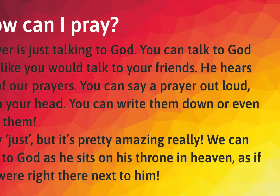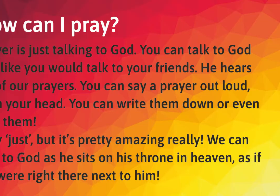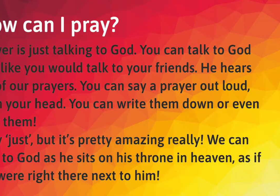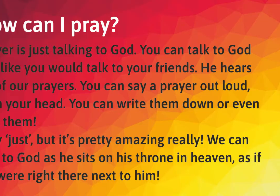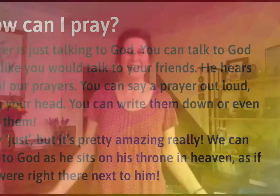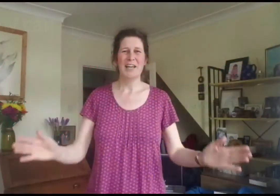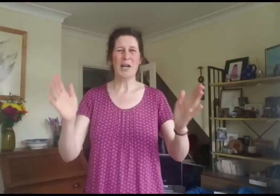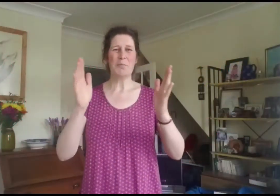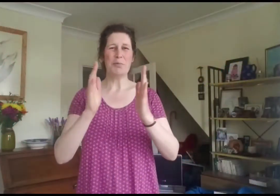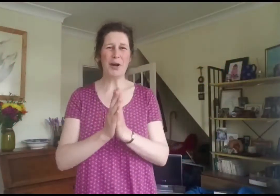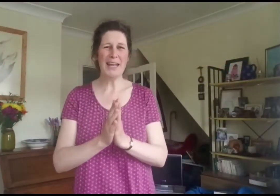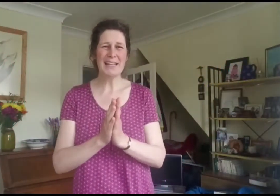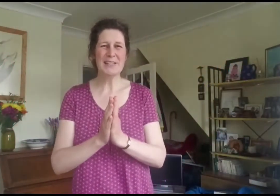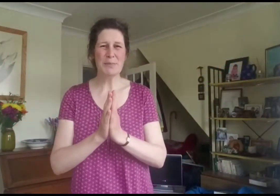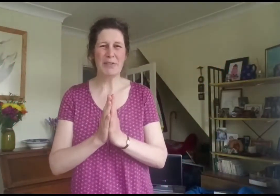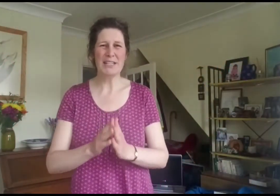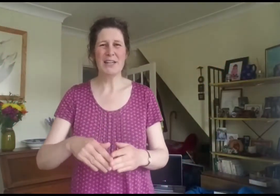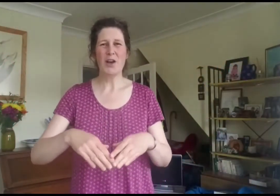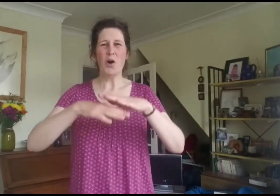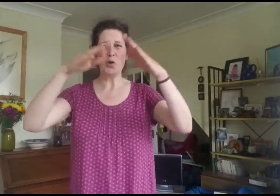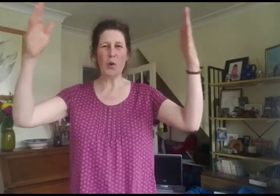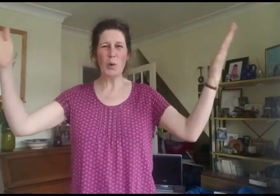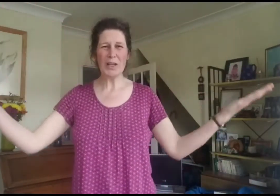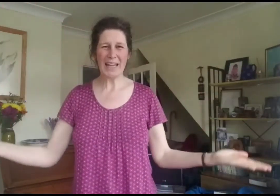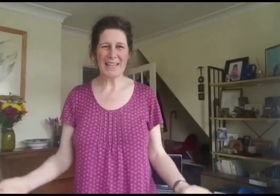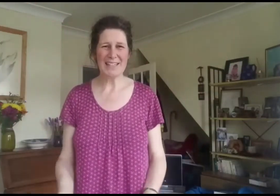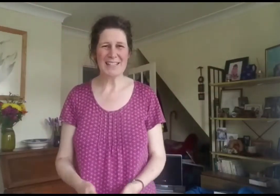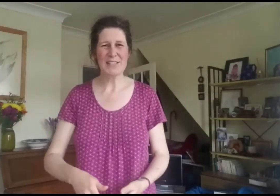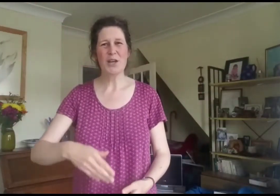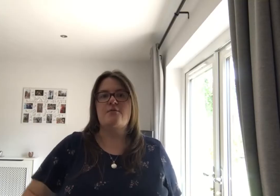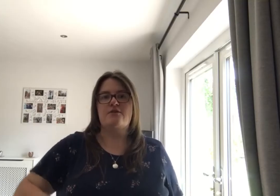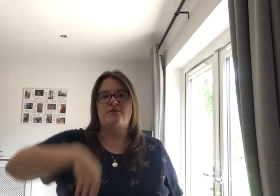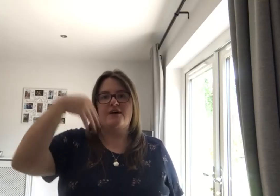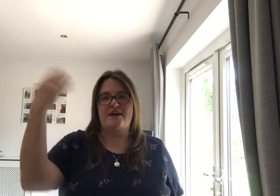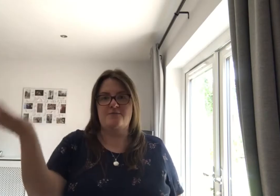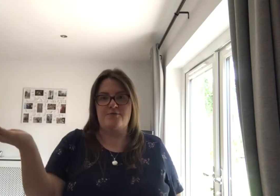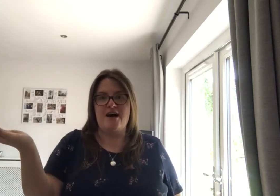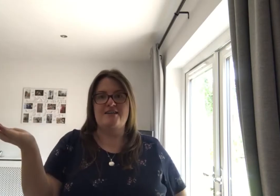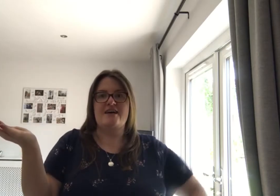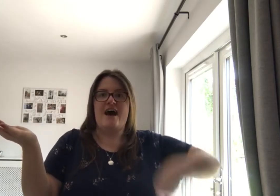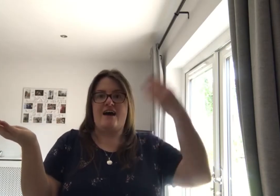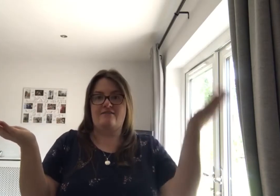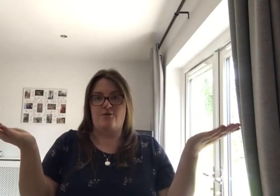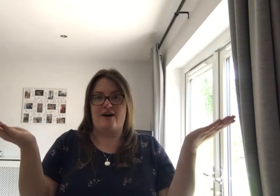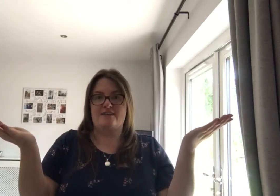and pray in the spirit on all occasions with all kinds of prayers and requests